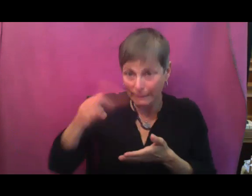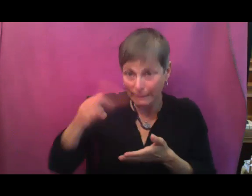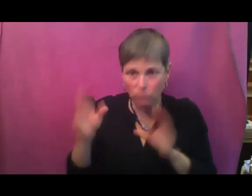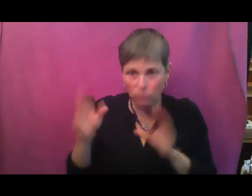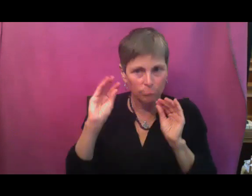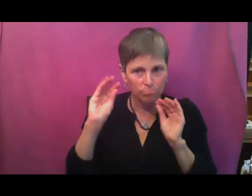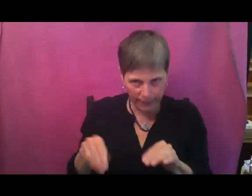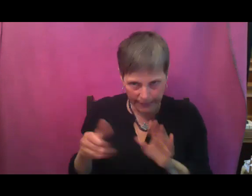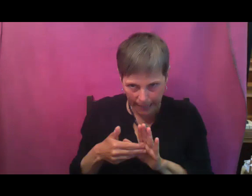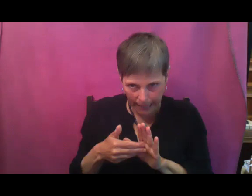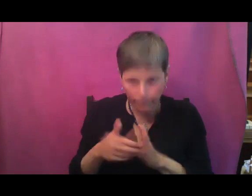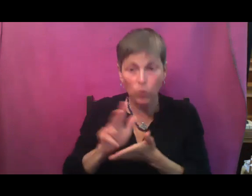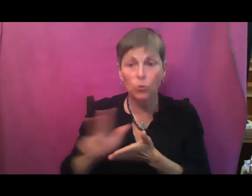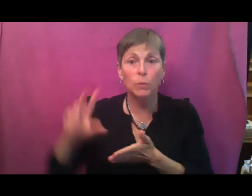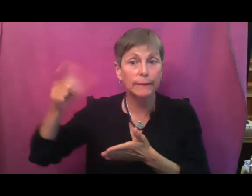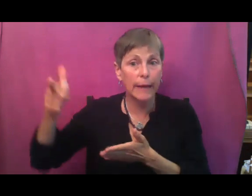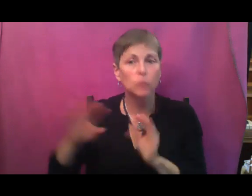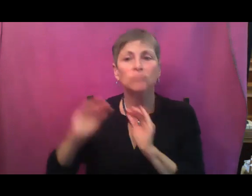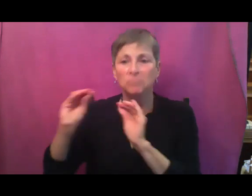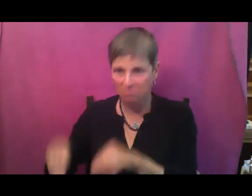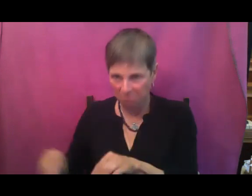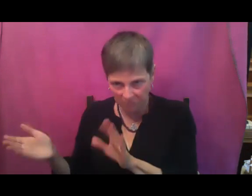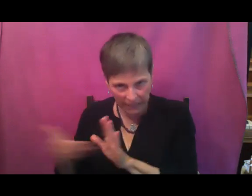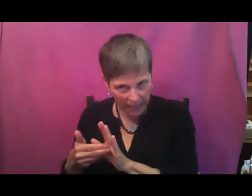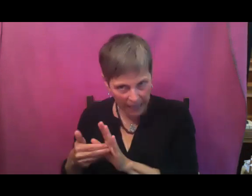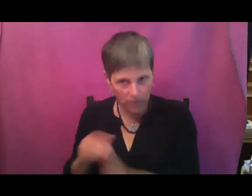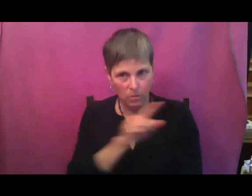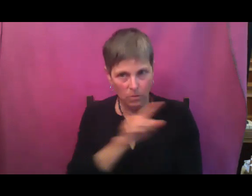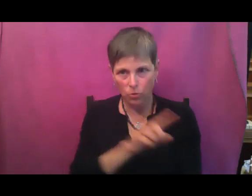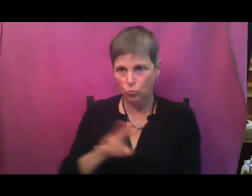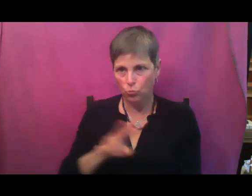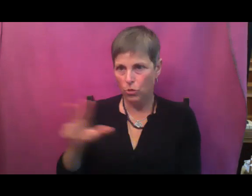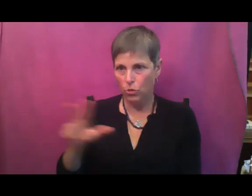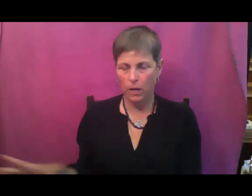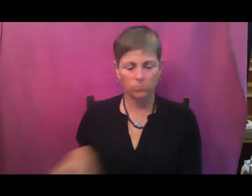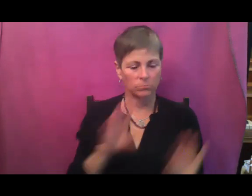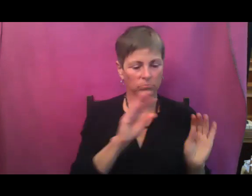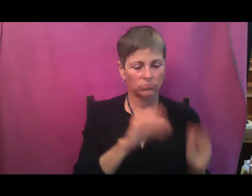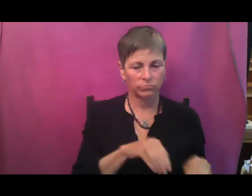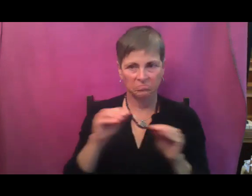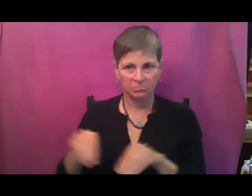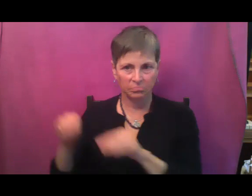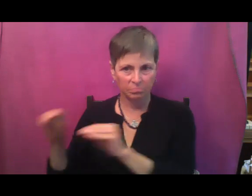more weeks later, we set, we sow our third succession. And so